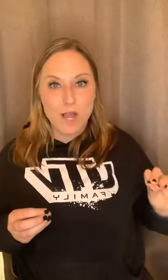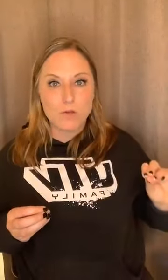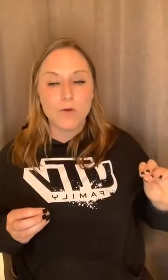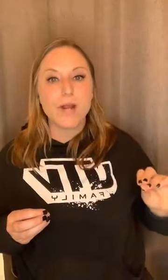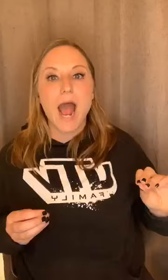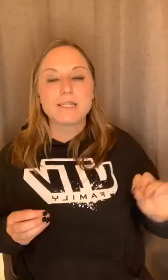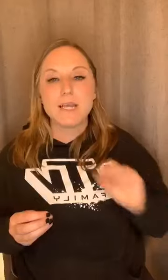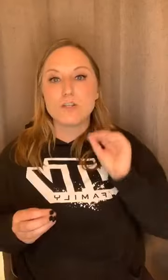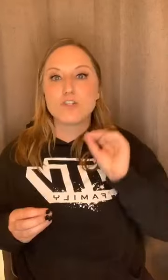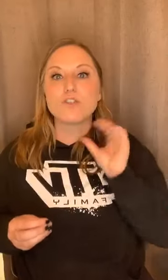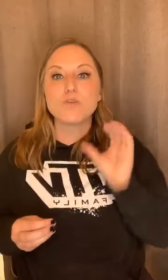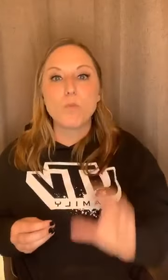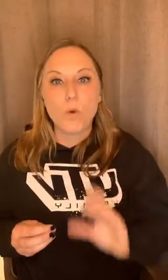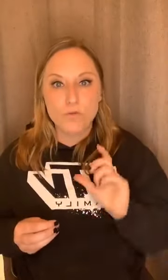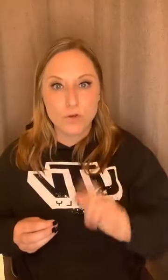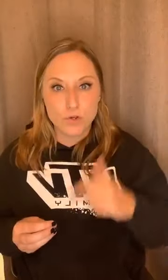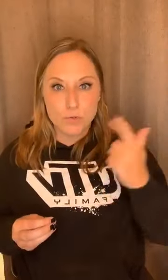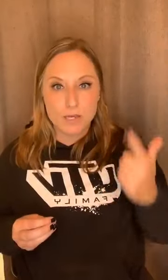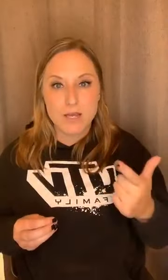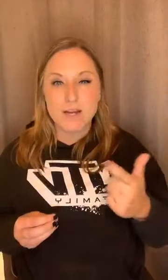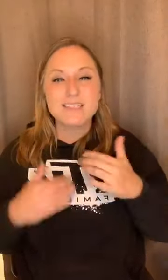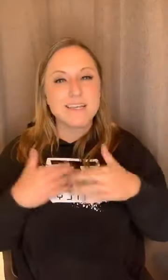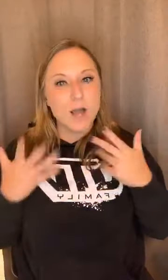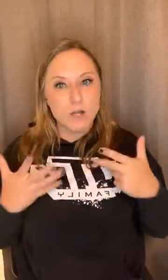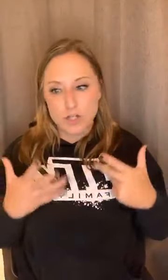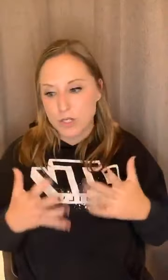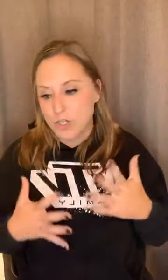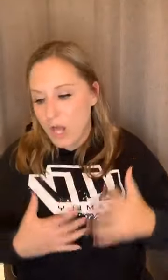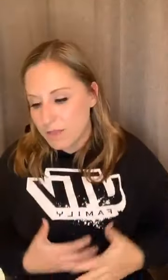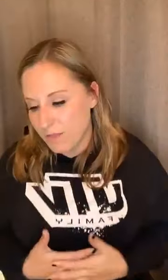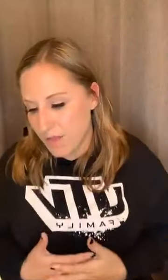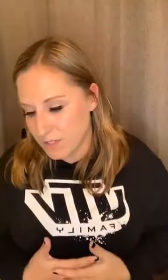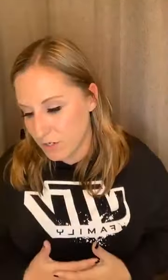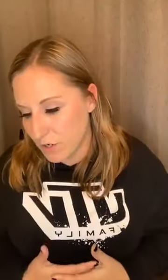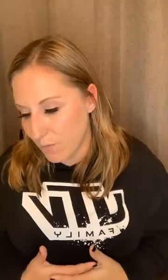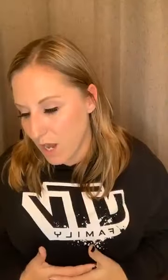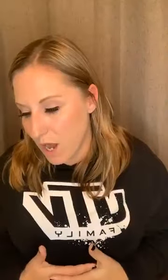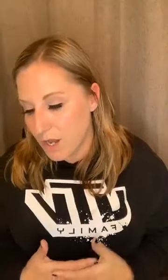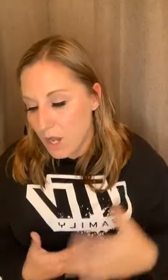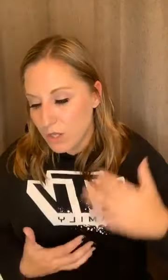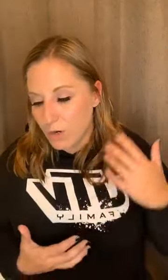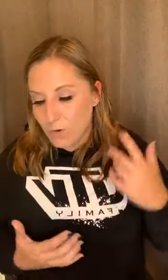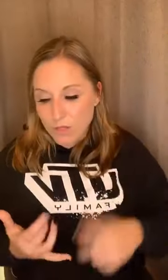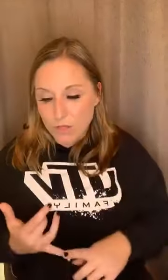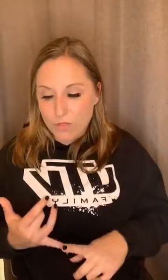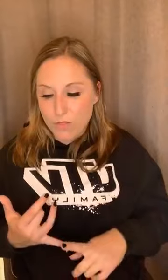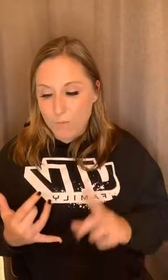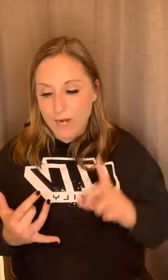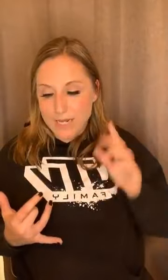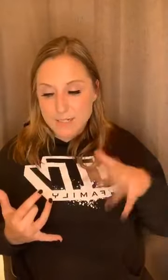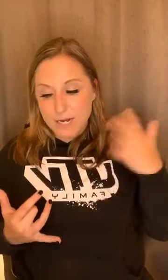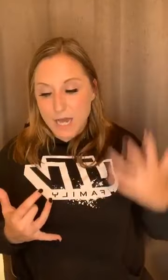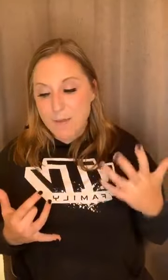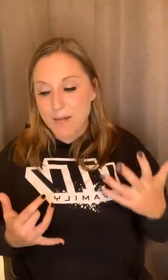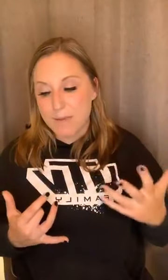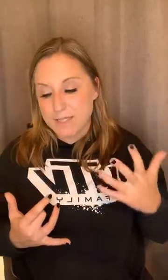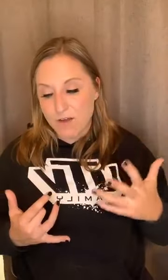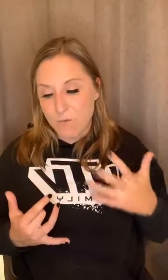you're reacting. And so it's important for you to be curious and not judge the things that are going on. You know, when I, when I talk about being self-aware,